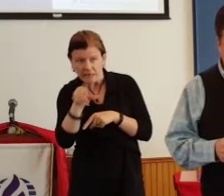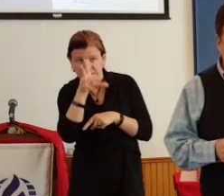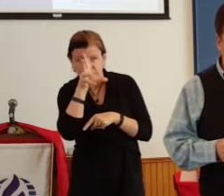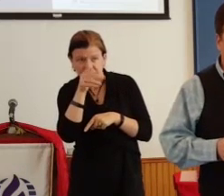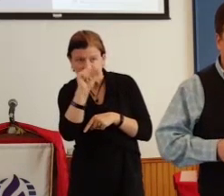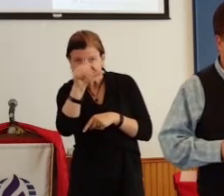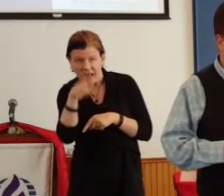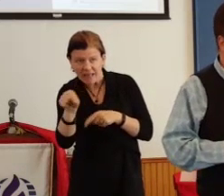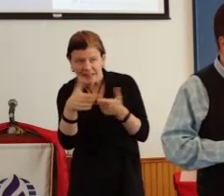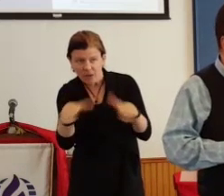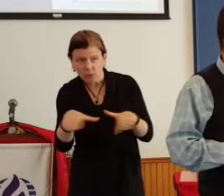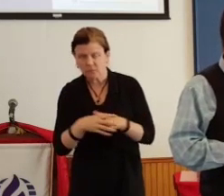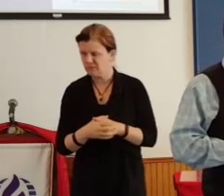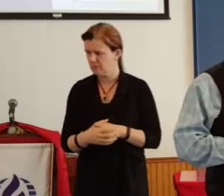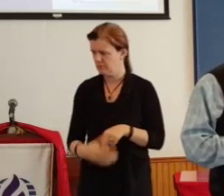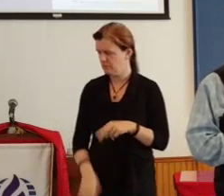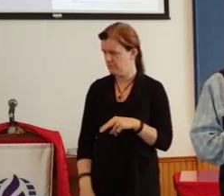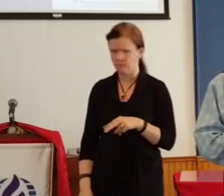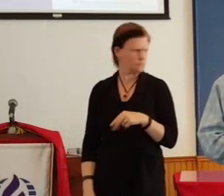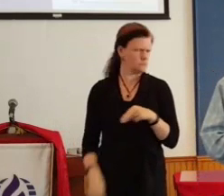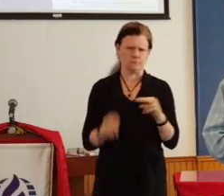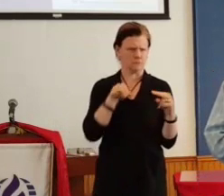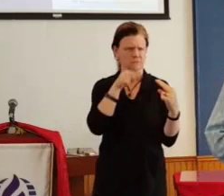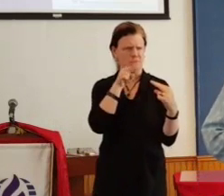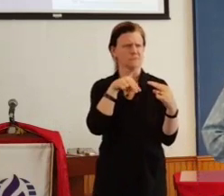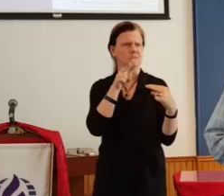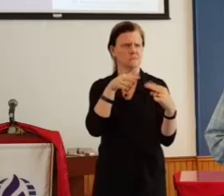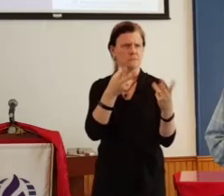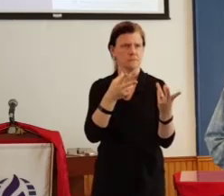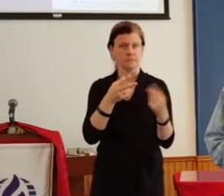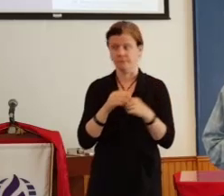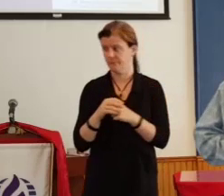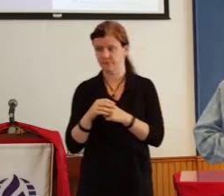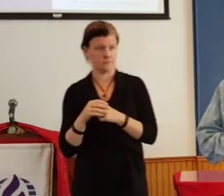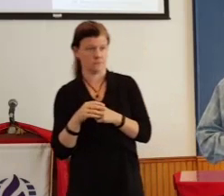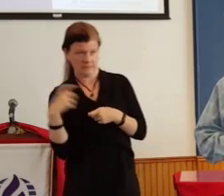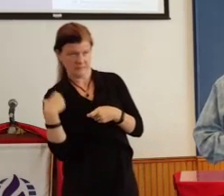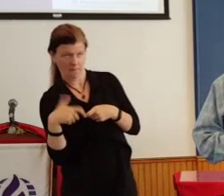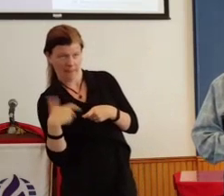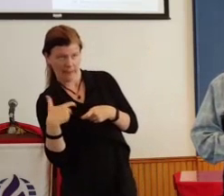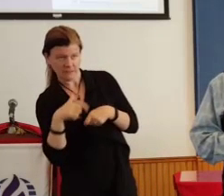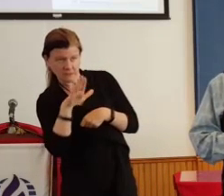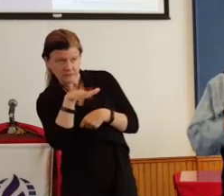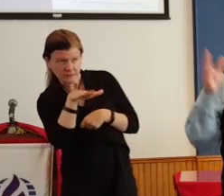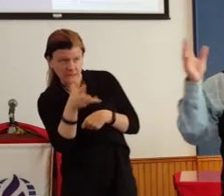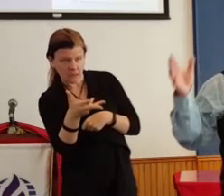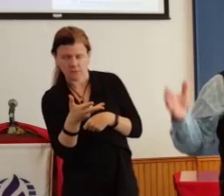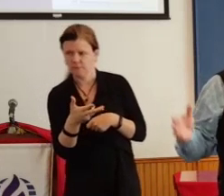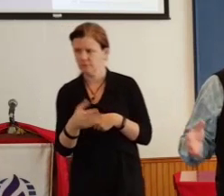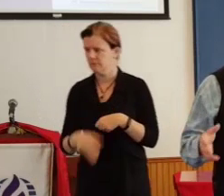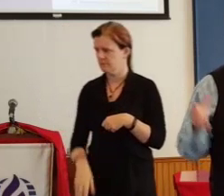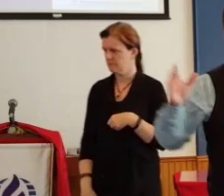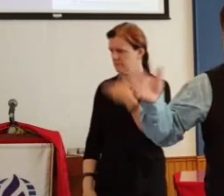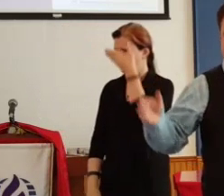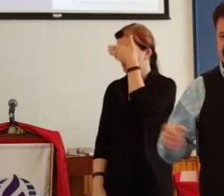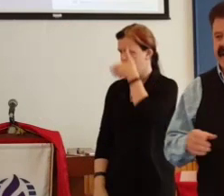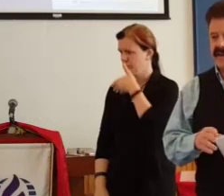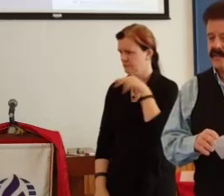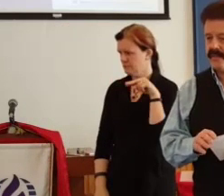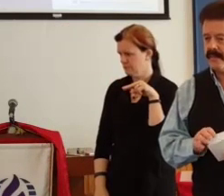Still no response. Habla espanol? Nothing. Just blank stares from